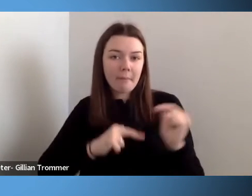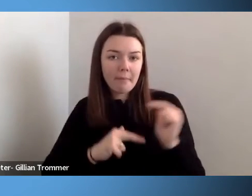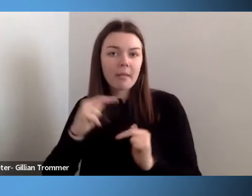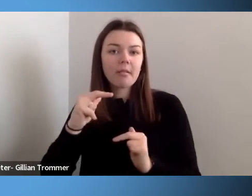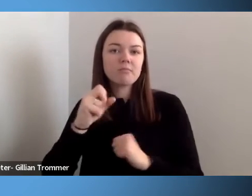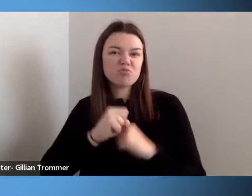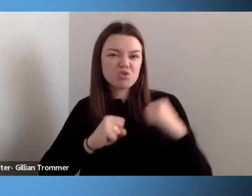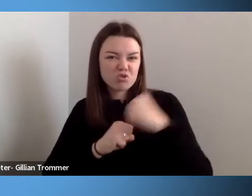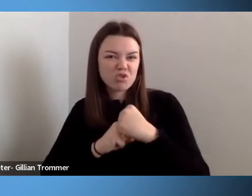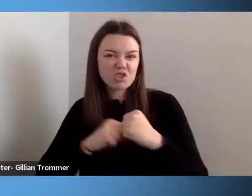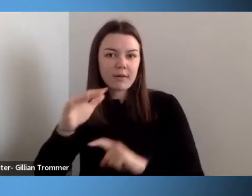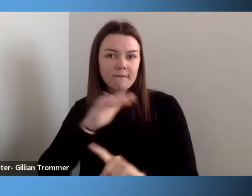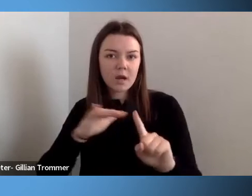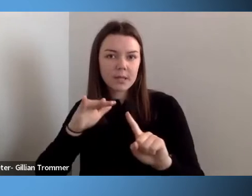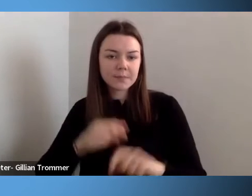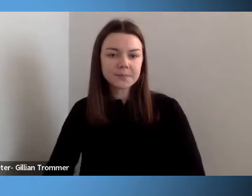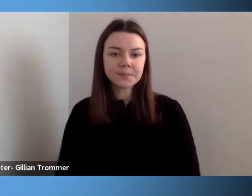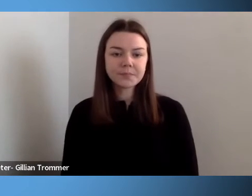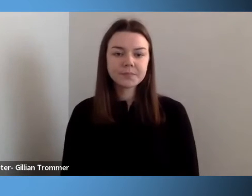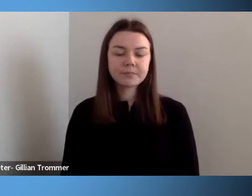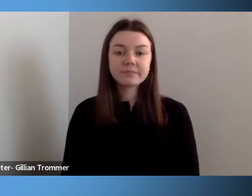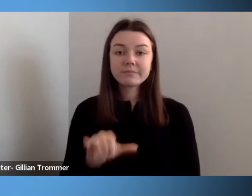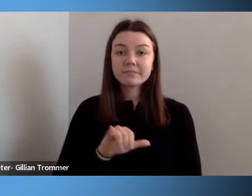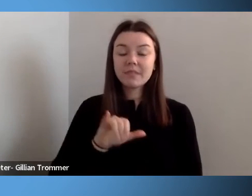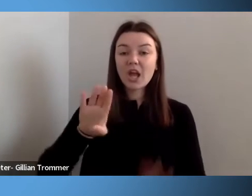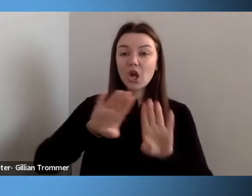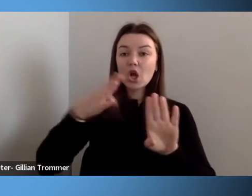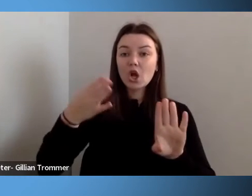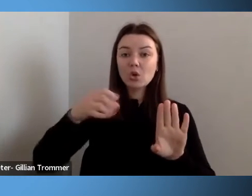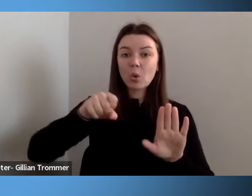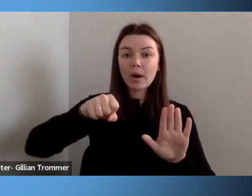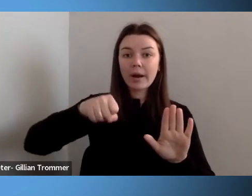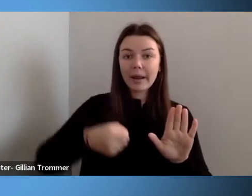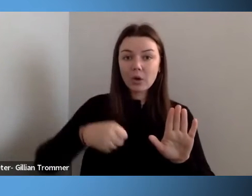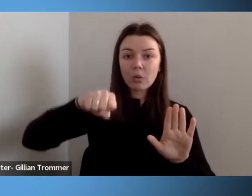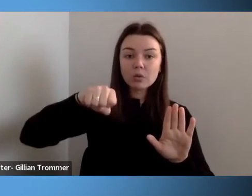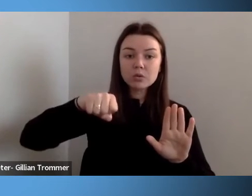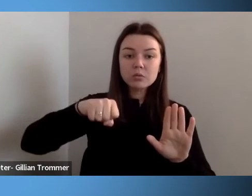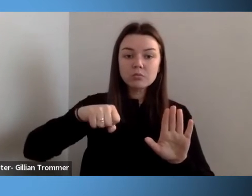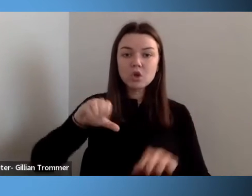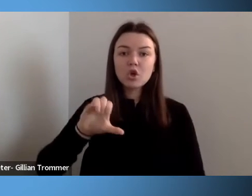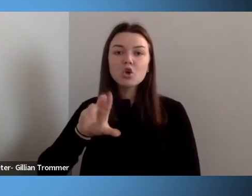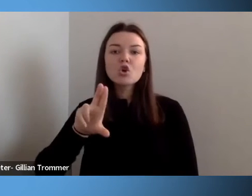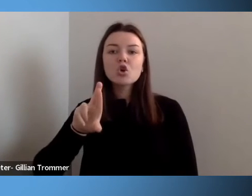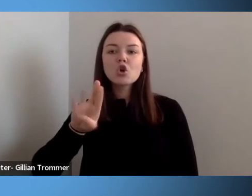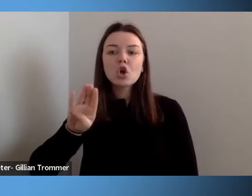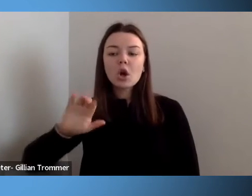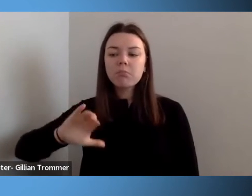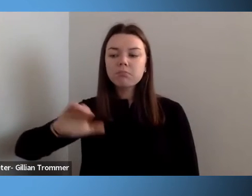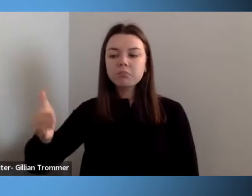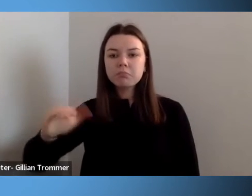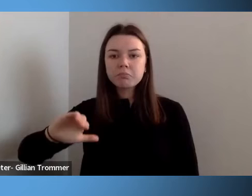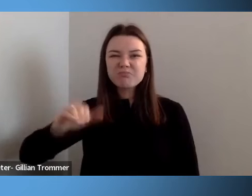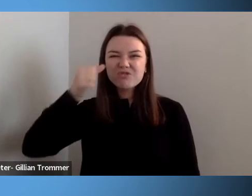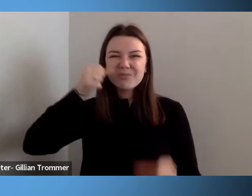Things like lever door handles and curb cuts. Remember, everyone complained about them, but